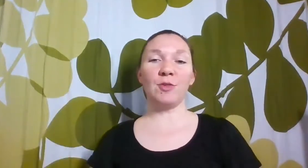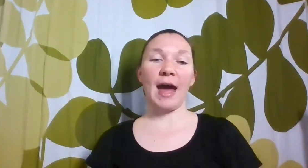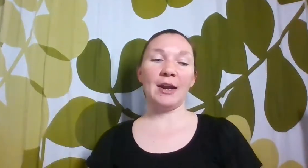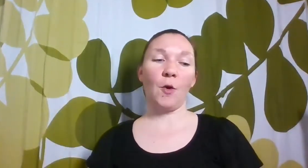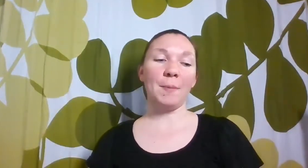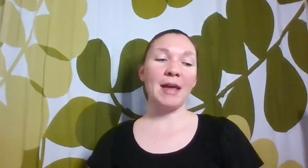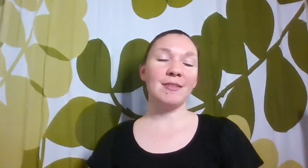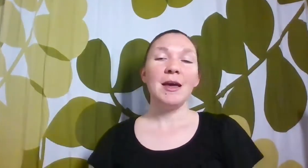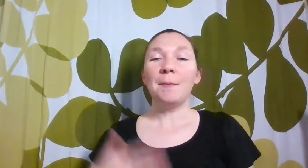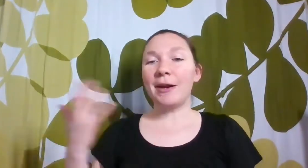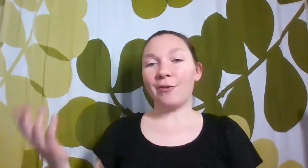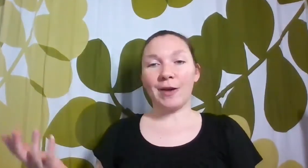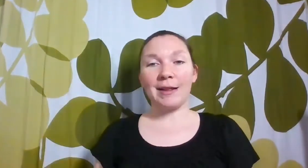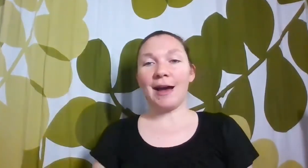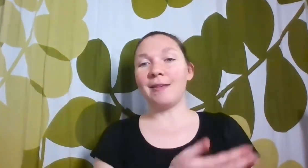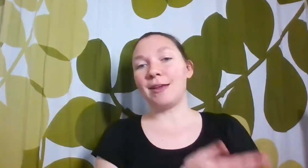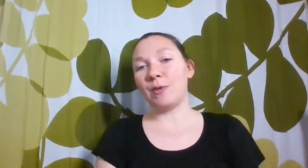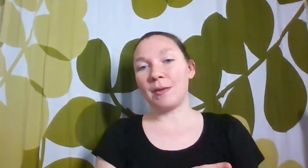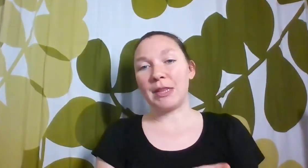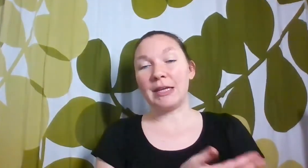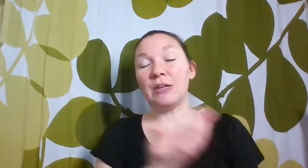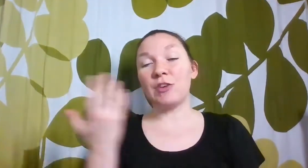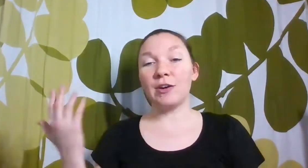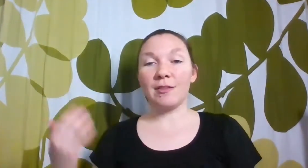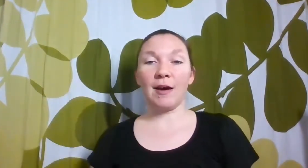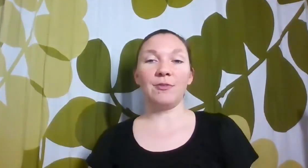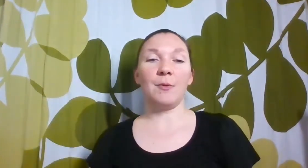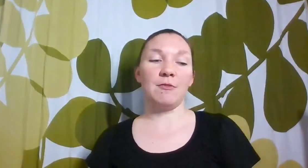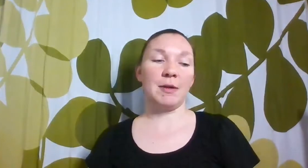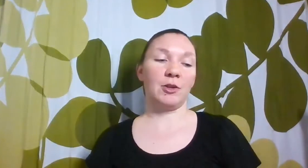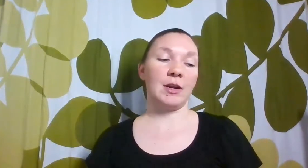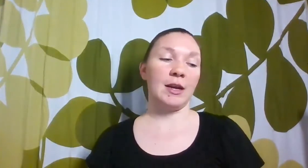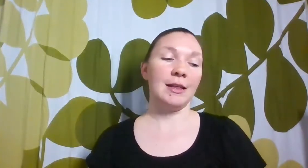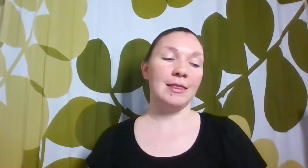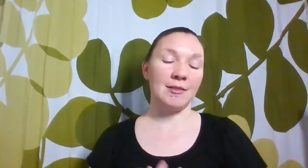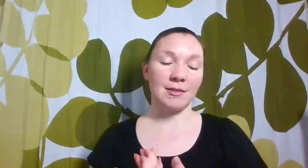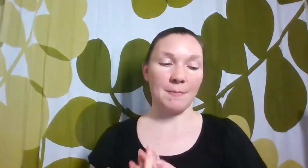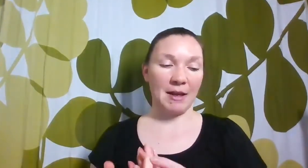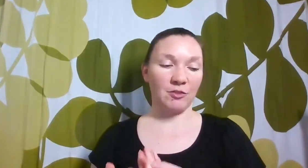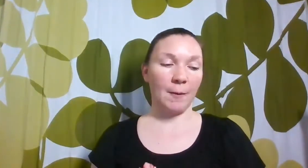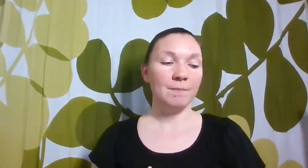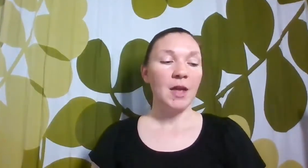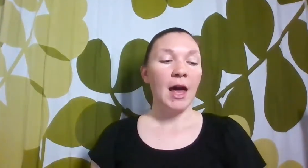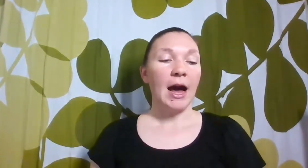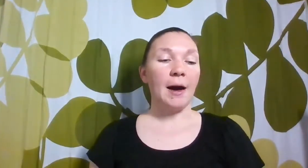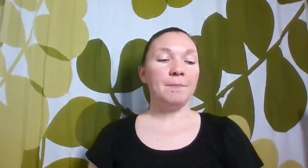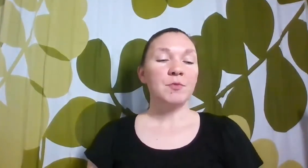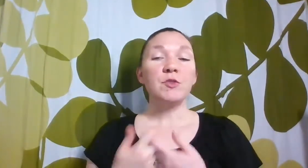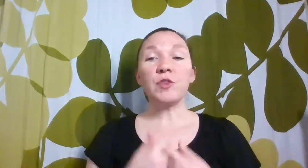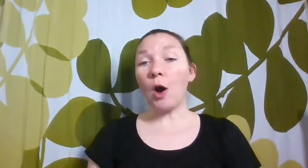that at our own pace. But it also kind of ties in with some of the engineering stuff that we've been learning this semester. So